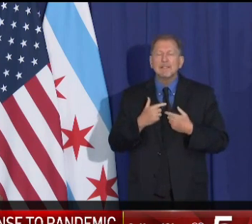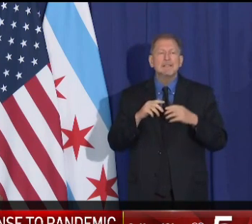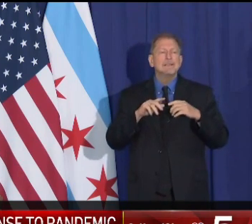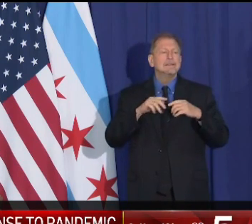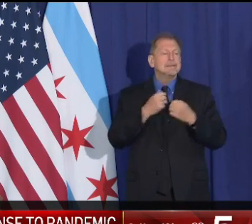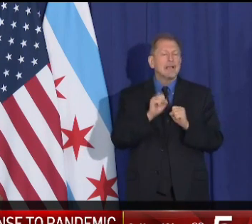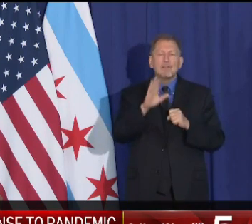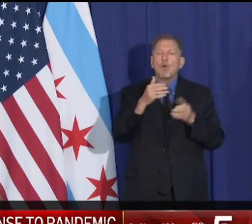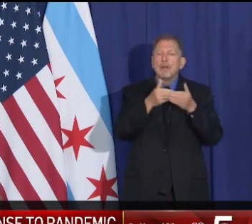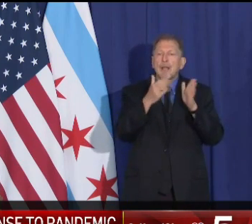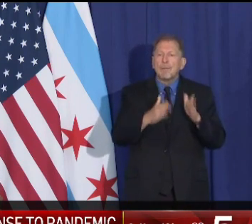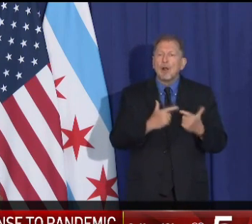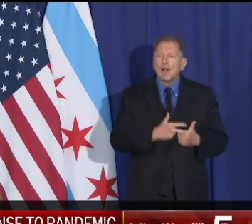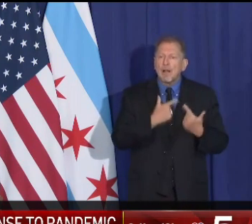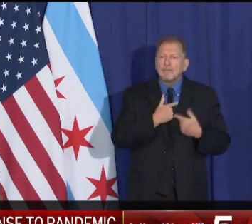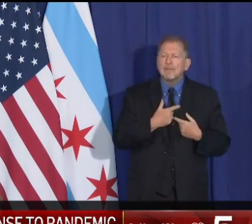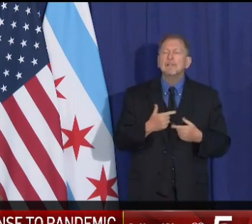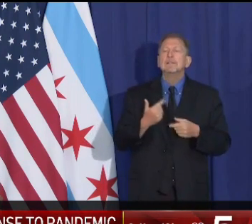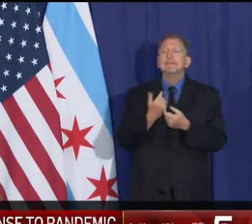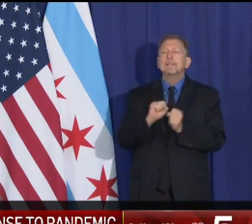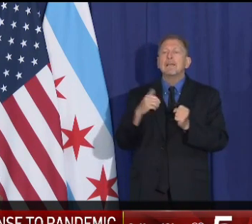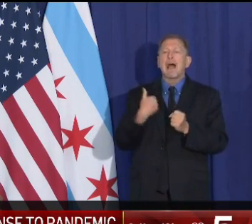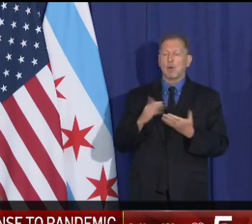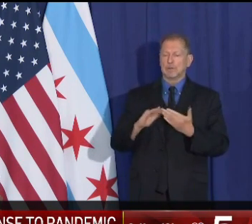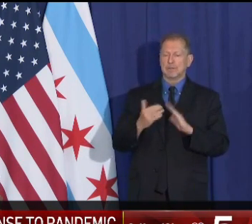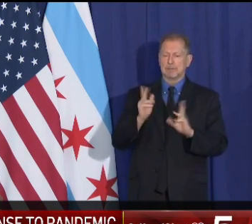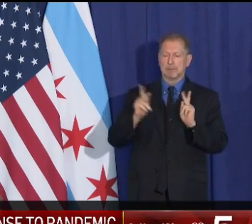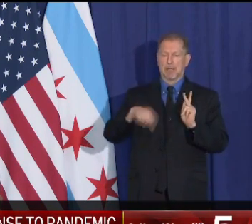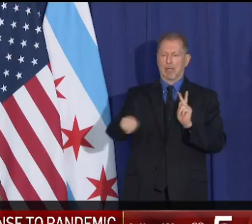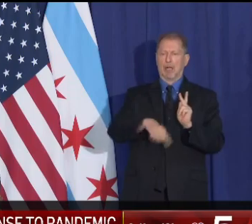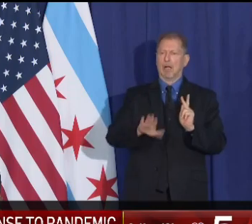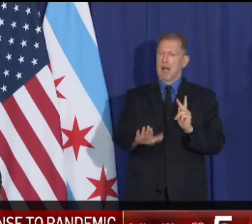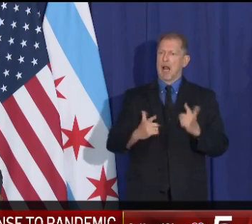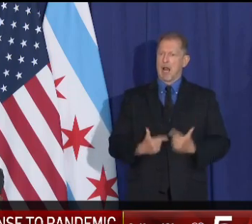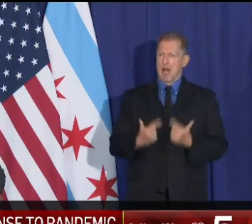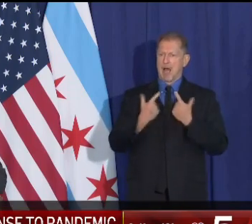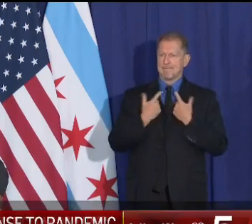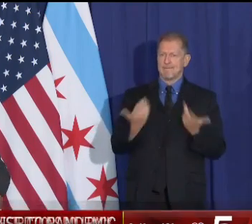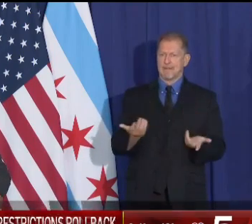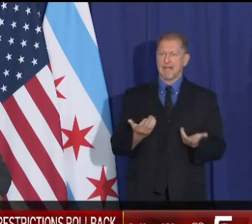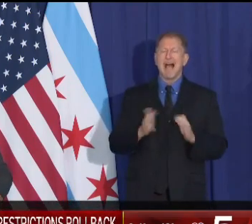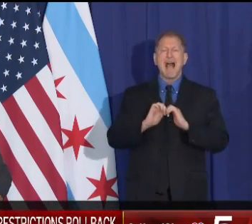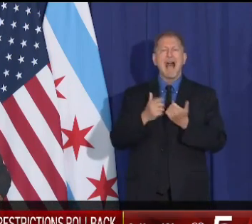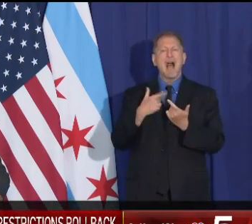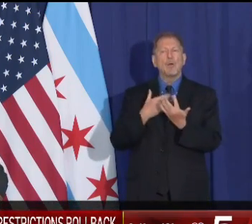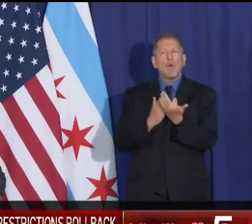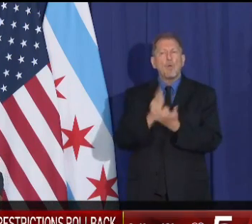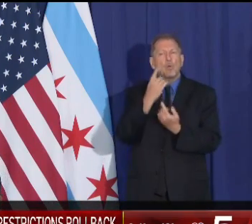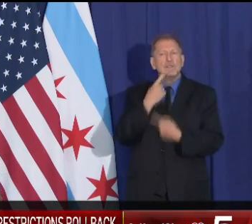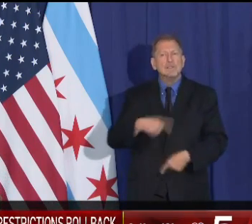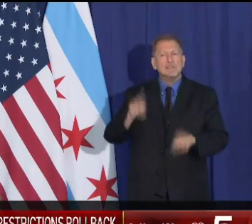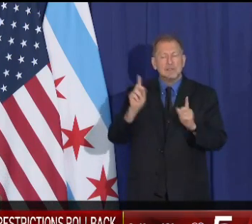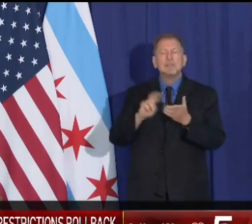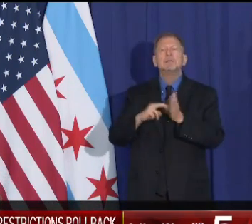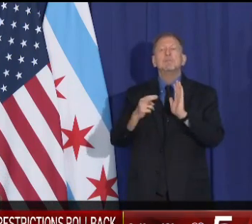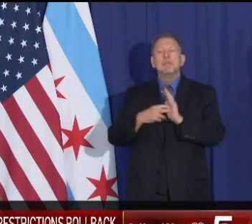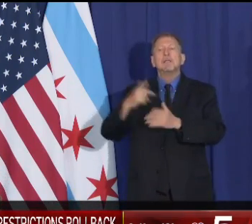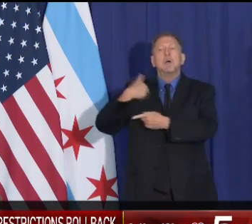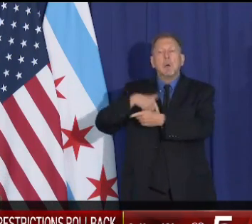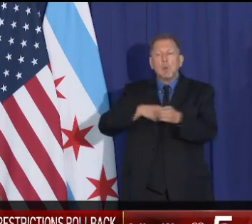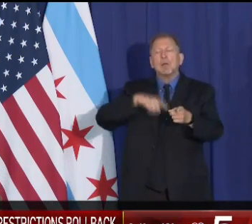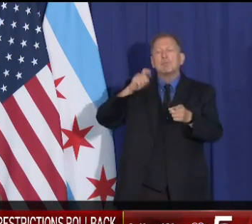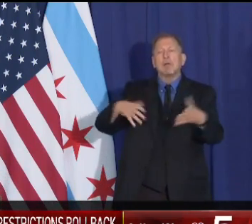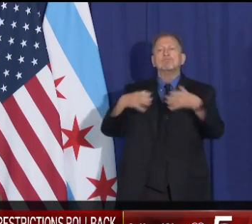your neighbor and the life of our city. We can't get through this without being in this